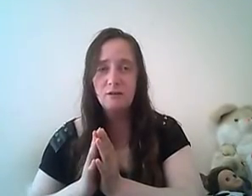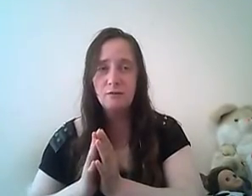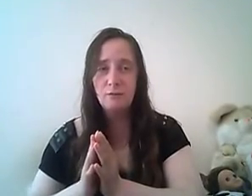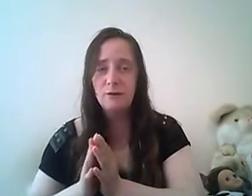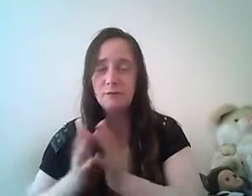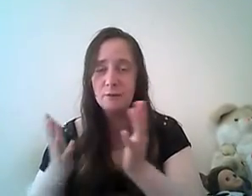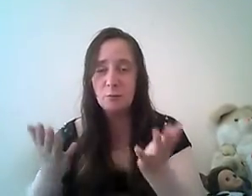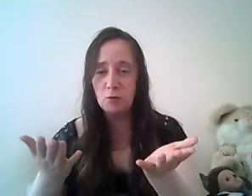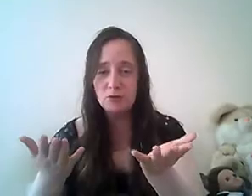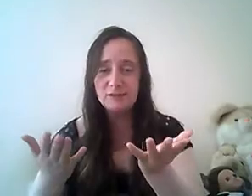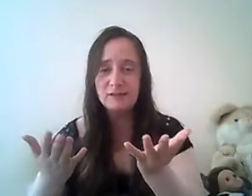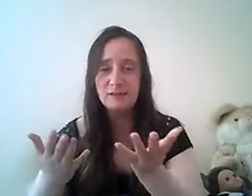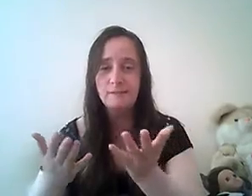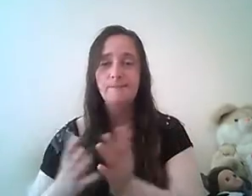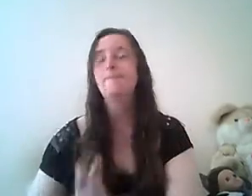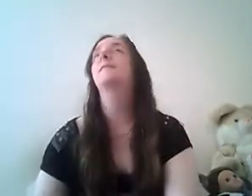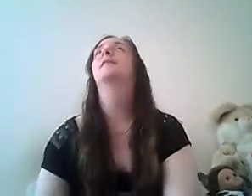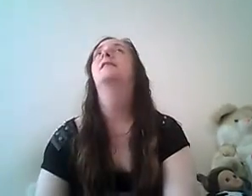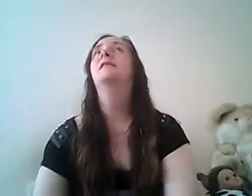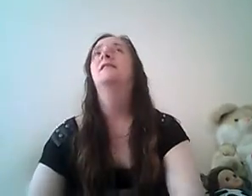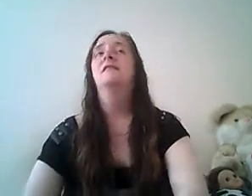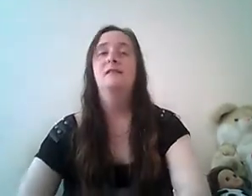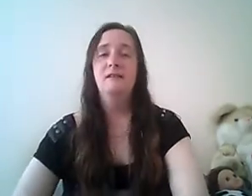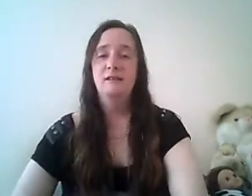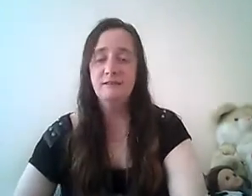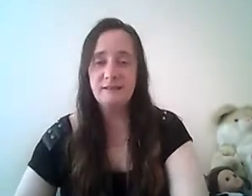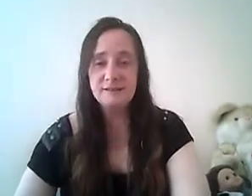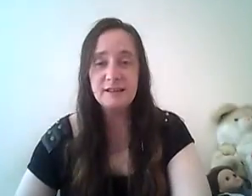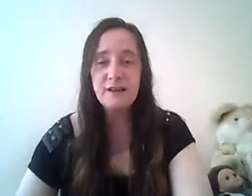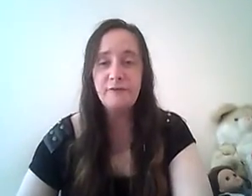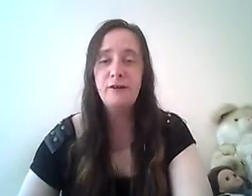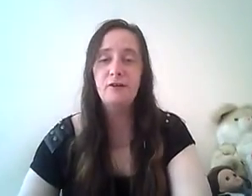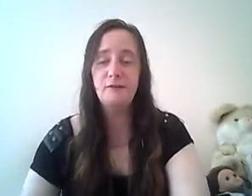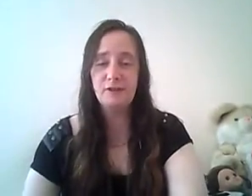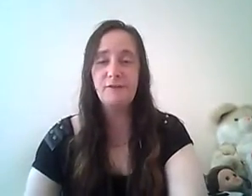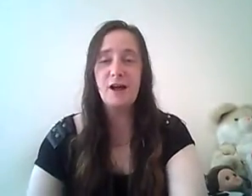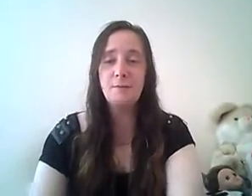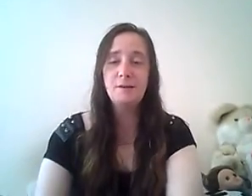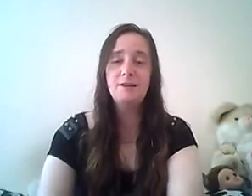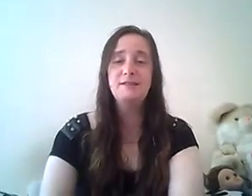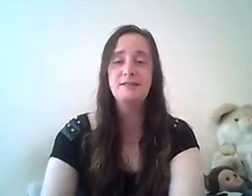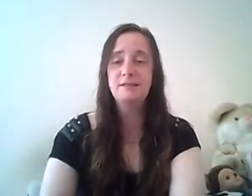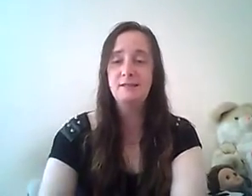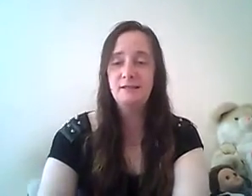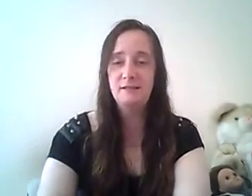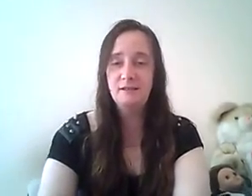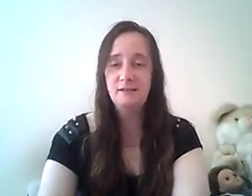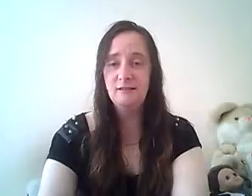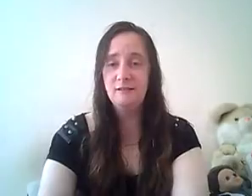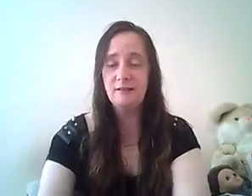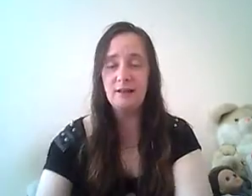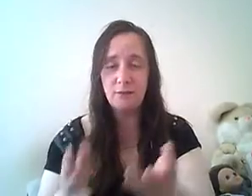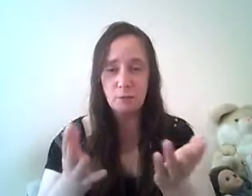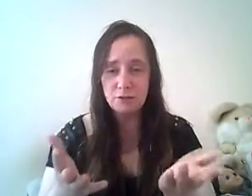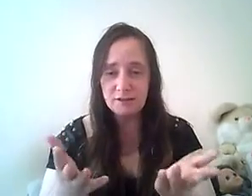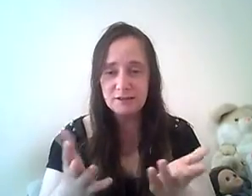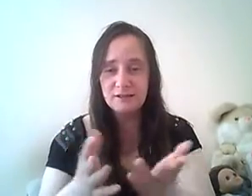whenever time you're watching us it stay safe looking for your families thanks for watching us